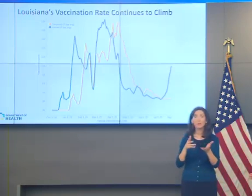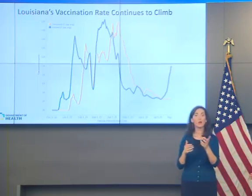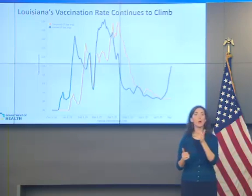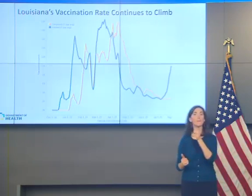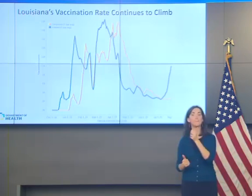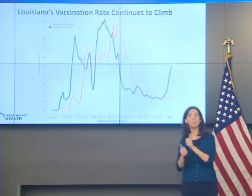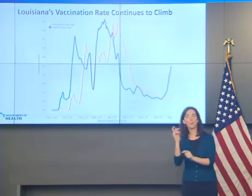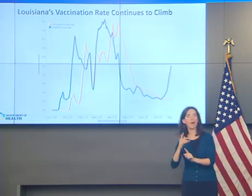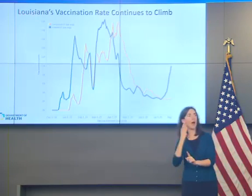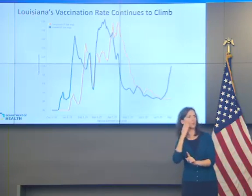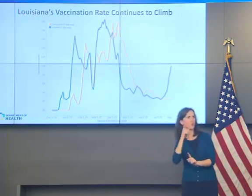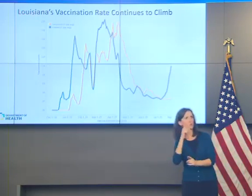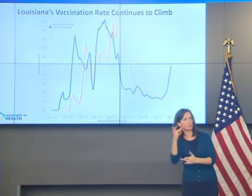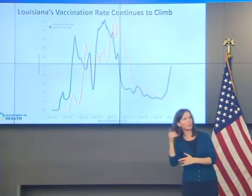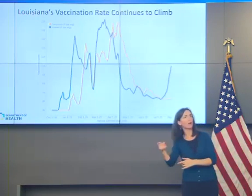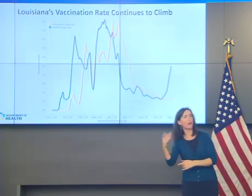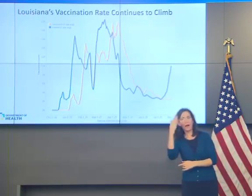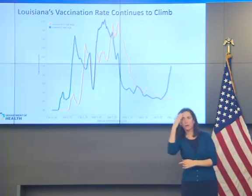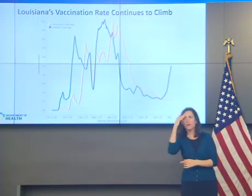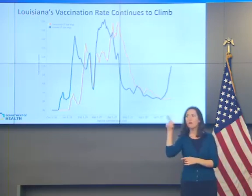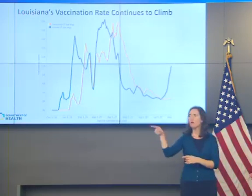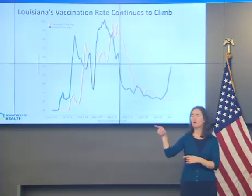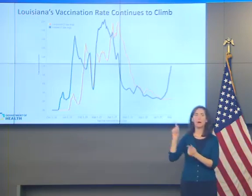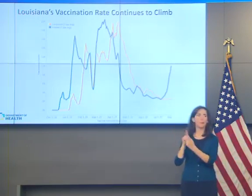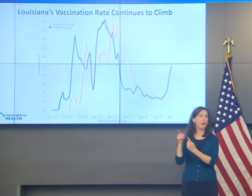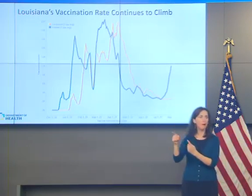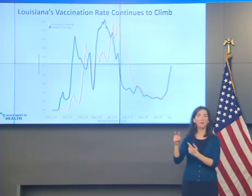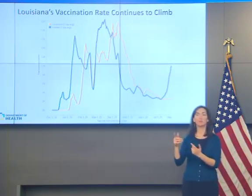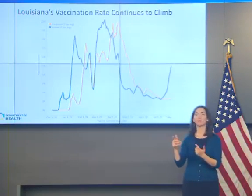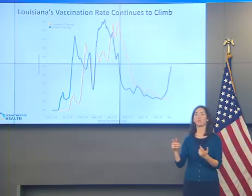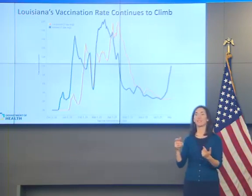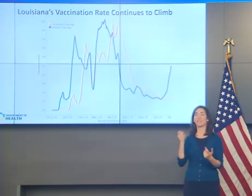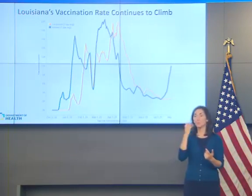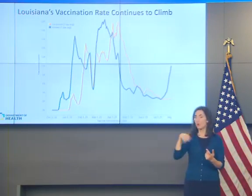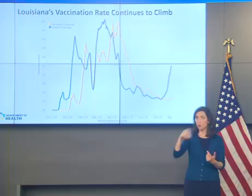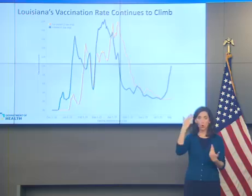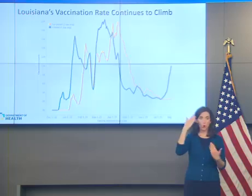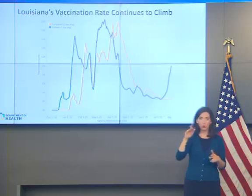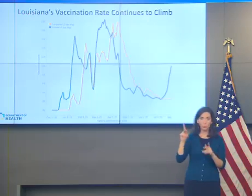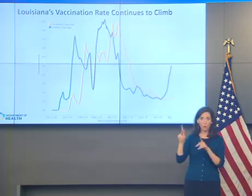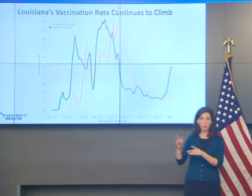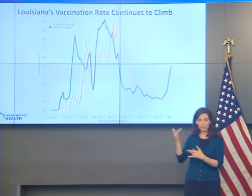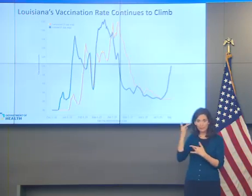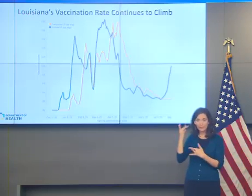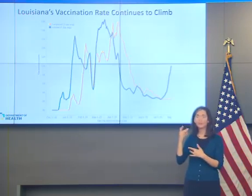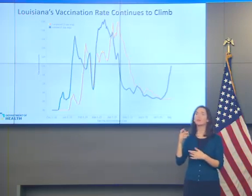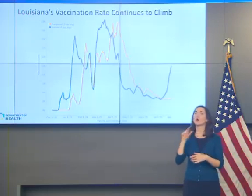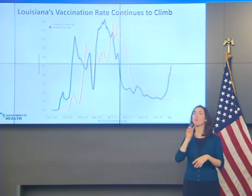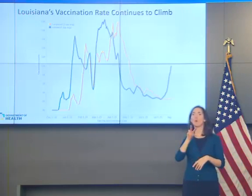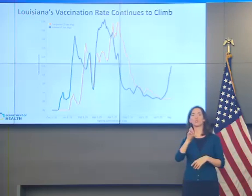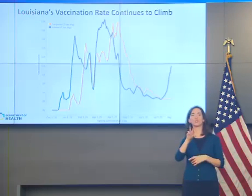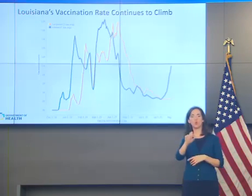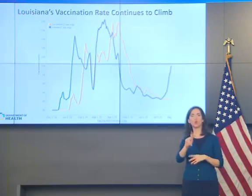people know someone who's sick right now. And if you don't, all over the news are people in hospitals